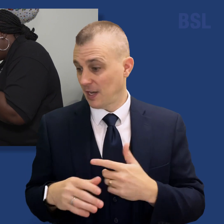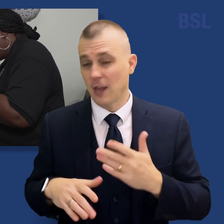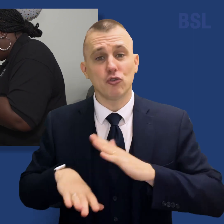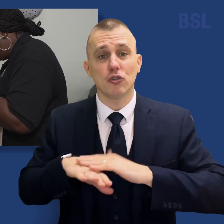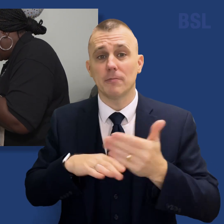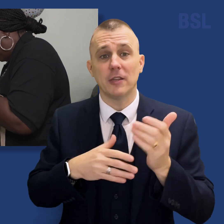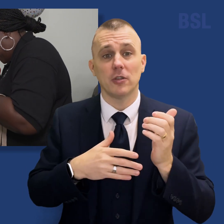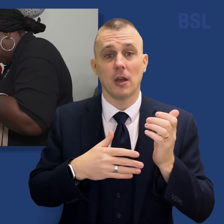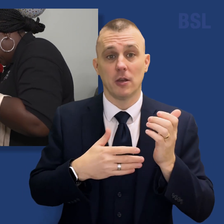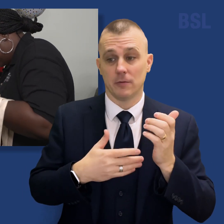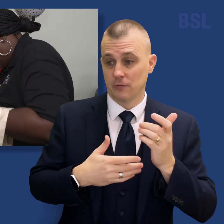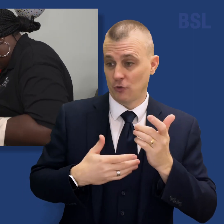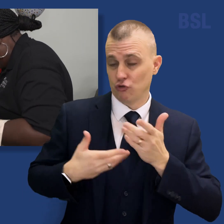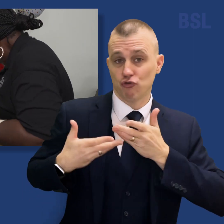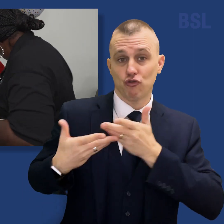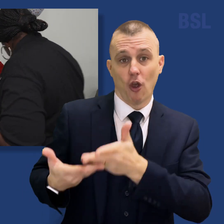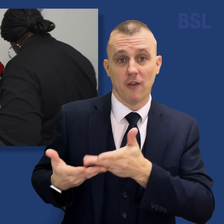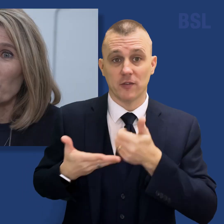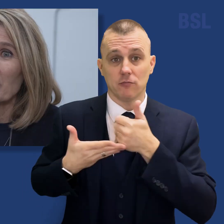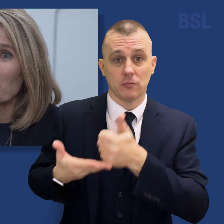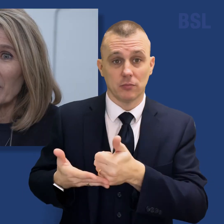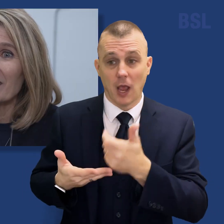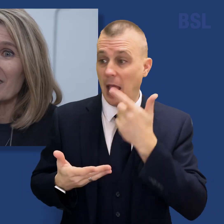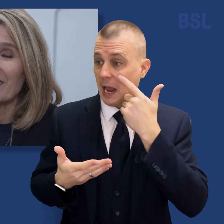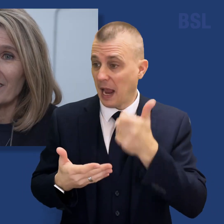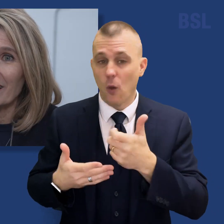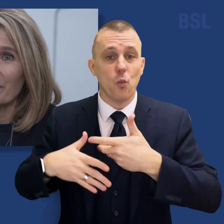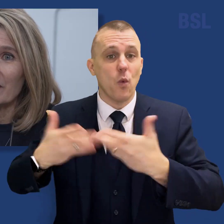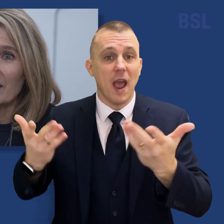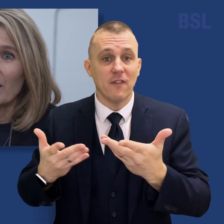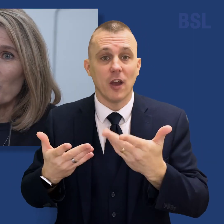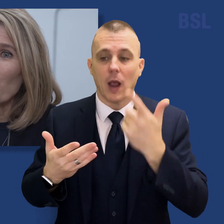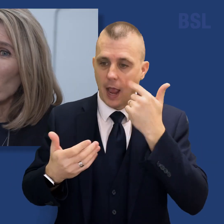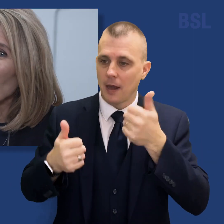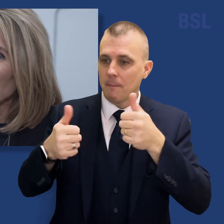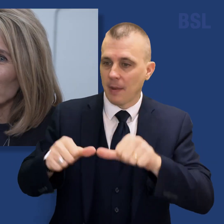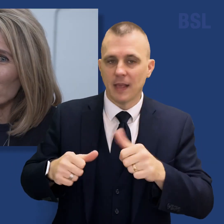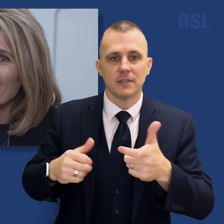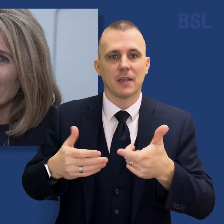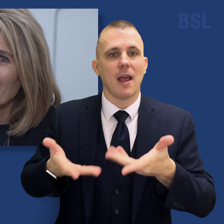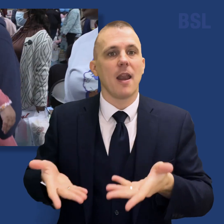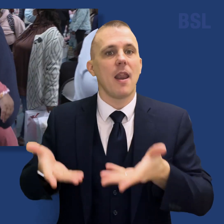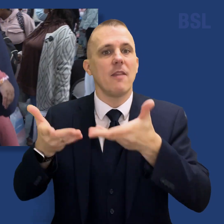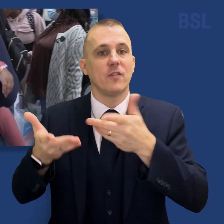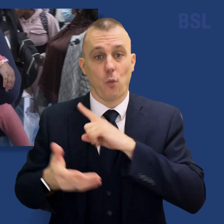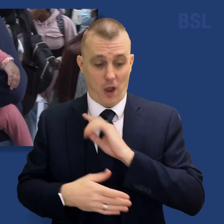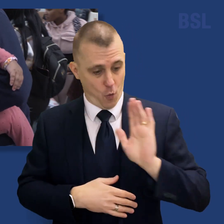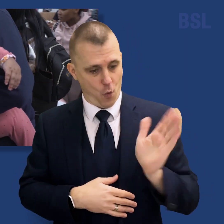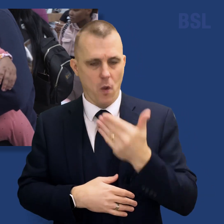we serve, wherever we are, we can bless and lift. We're all mothers. Women need each other.